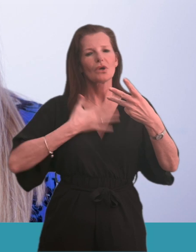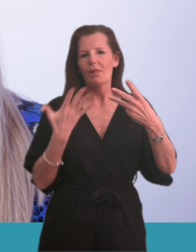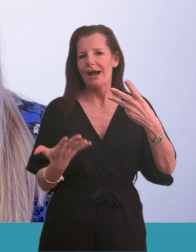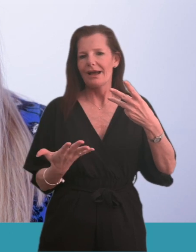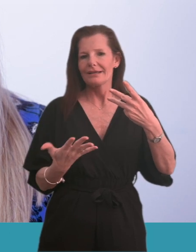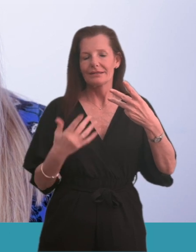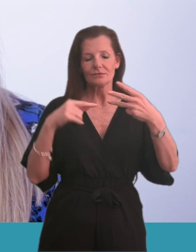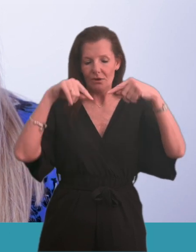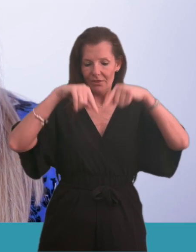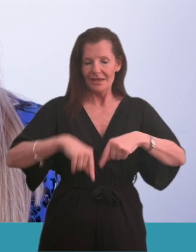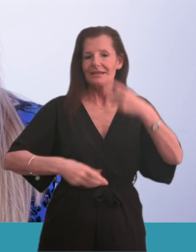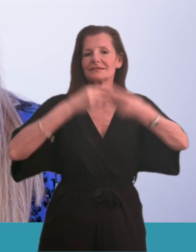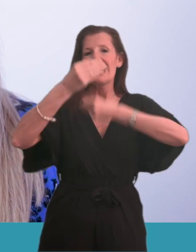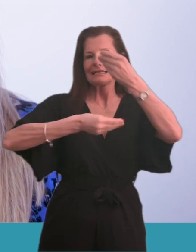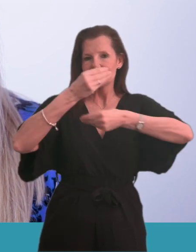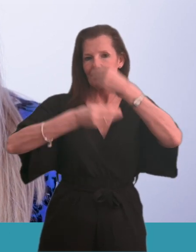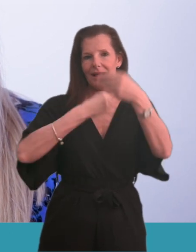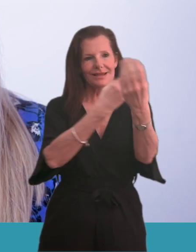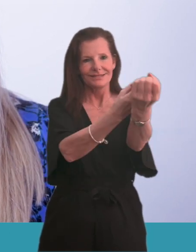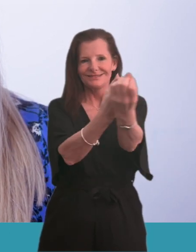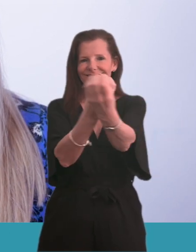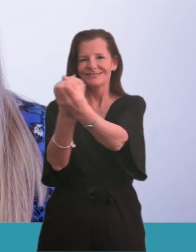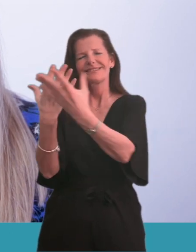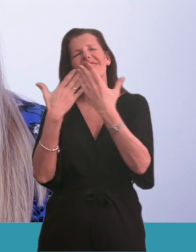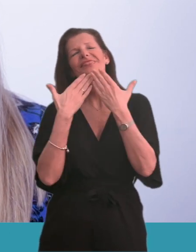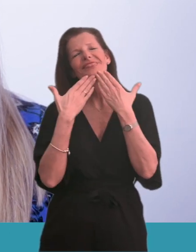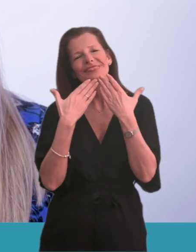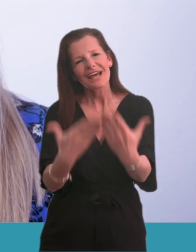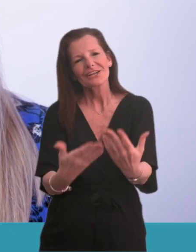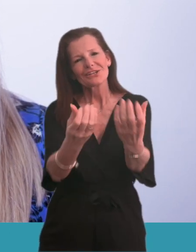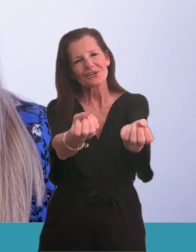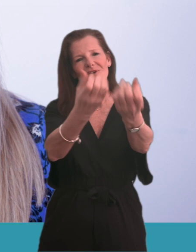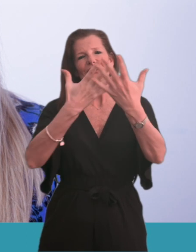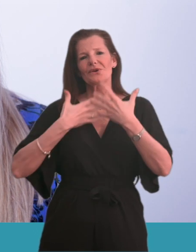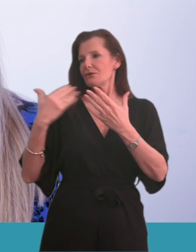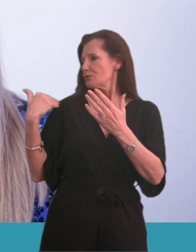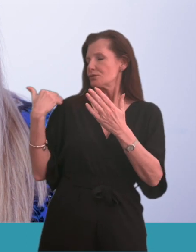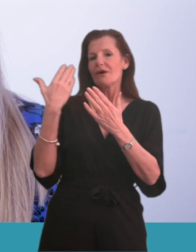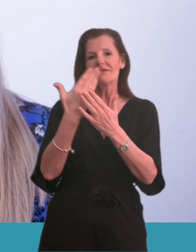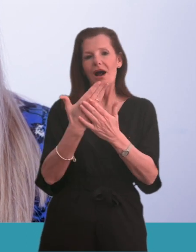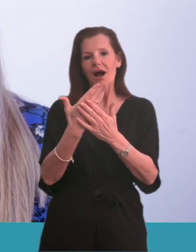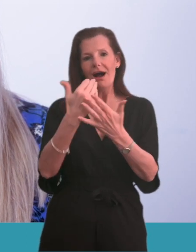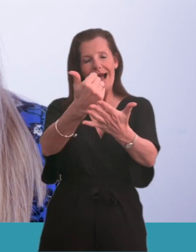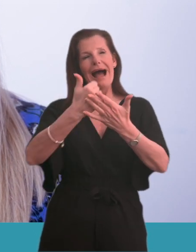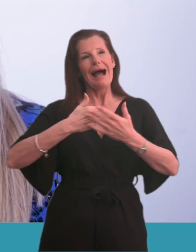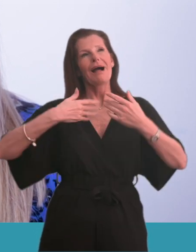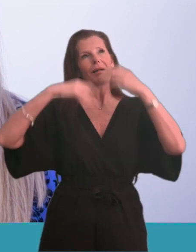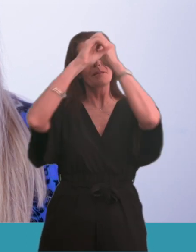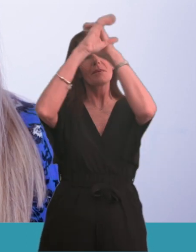explains what people have told us. Thank you to everyone who has shared their views so far. Your feedback helps us to understand the problems